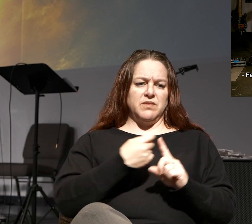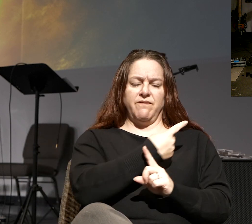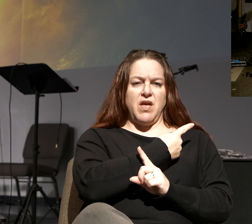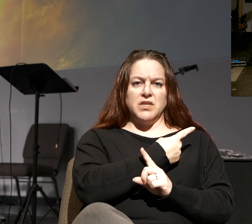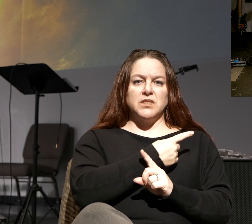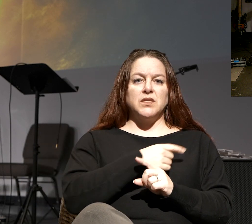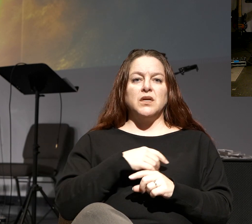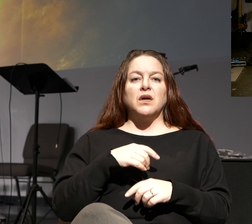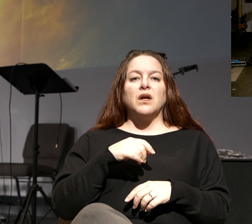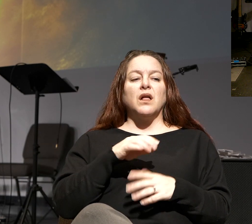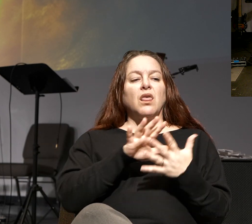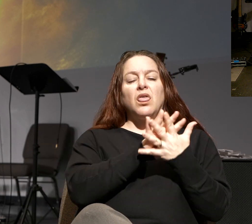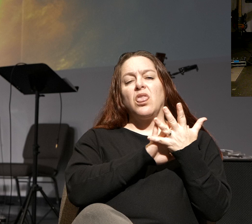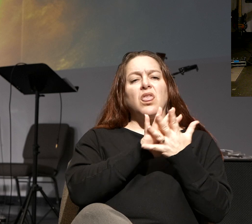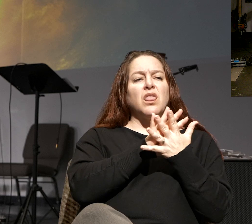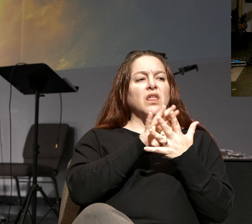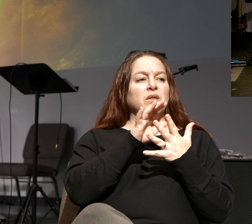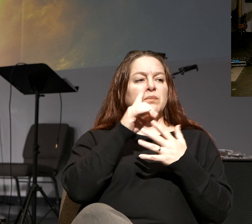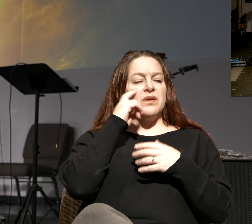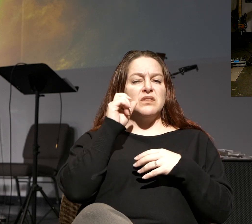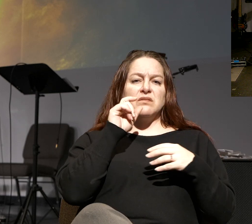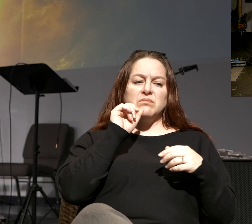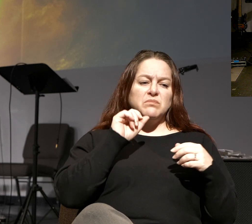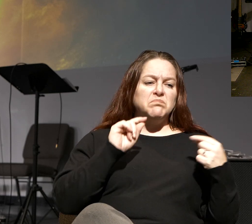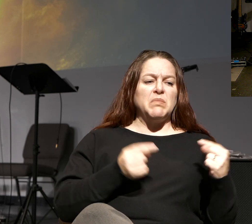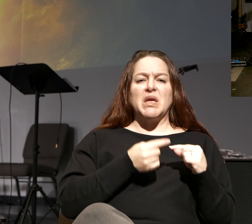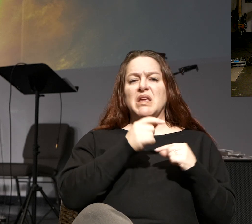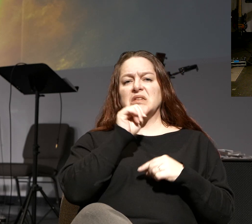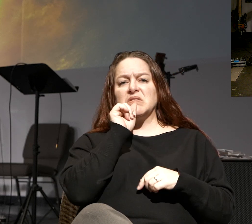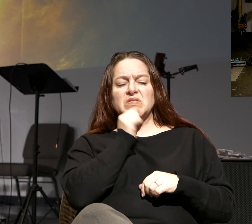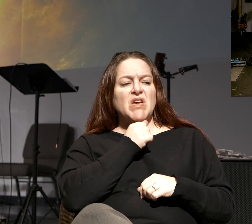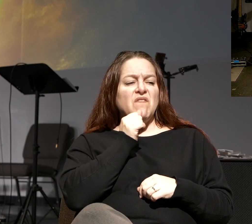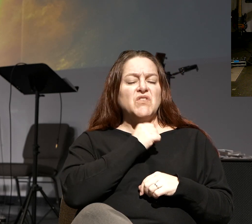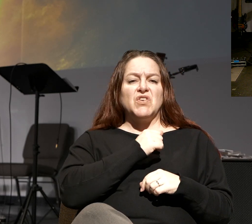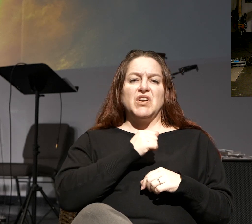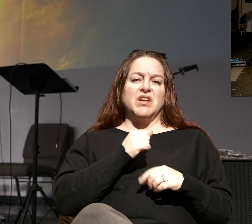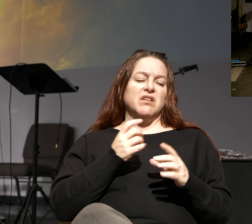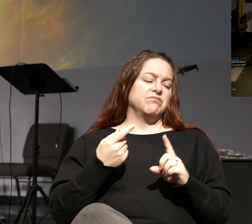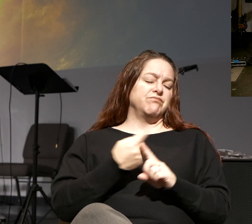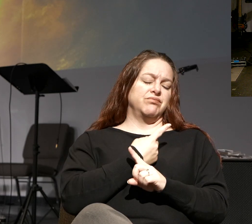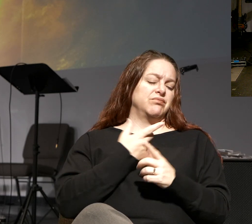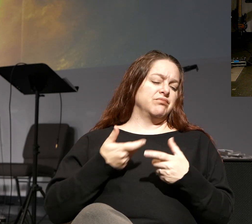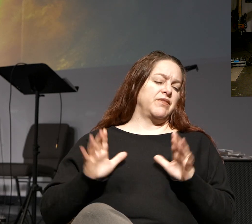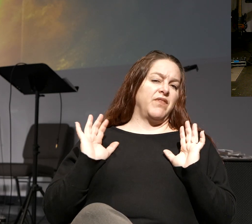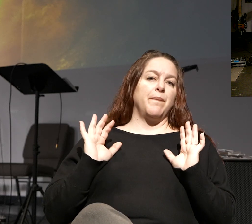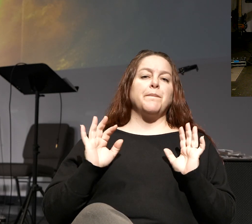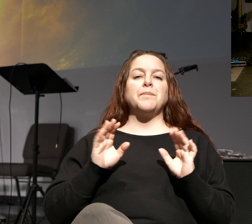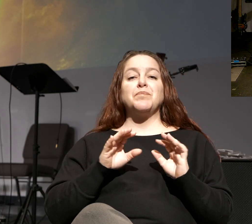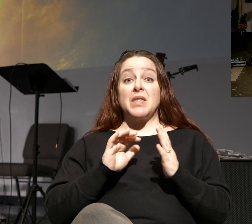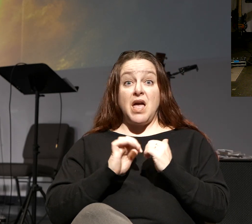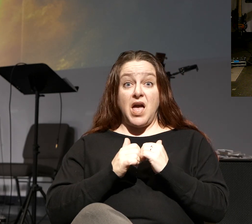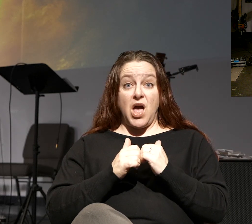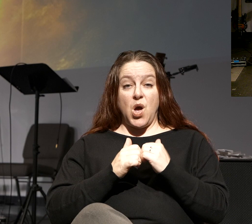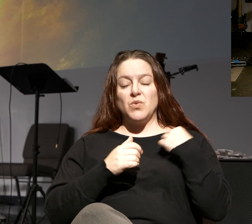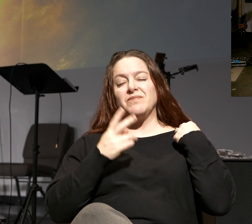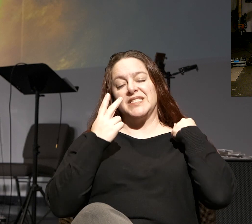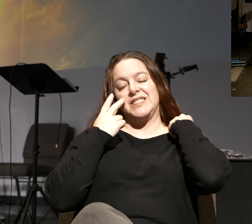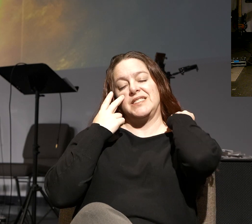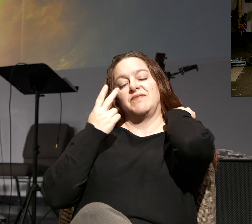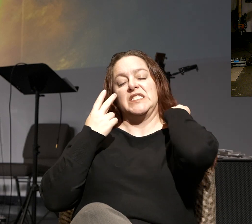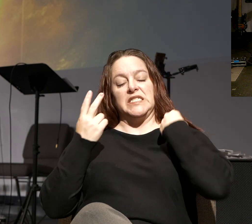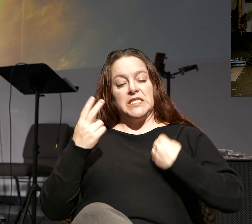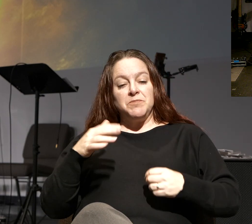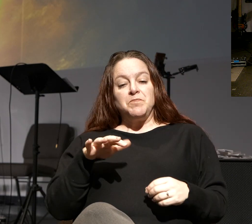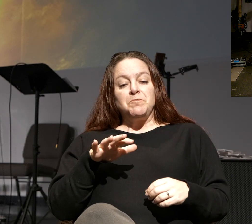disillusioned by the pain of suffering. I've seen a lot of people defect because of that. And it goes something like this. I've seen people do